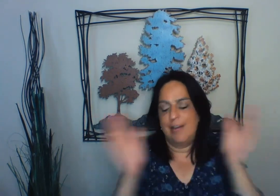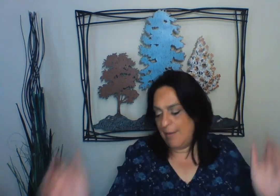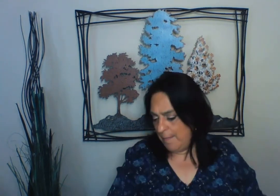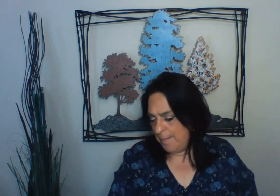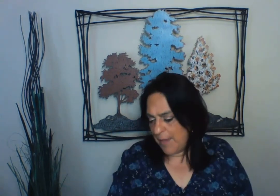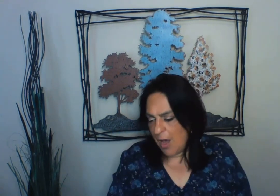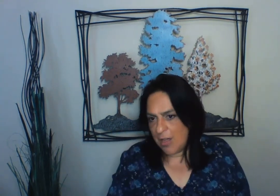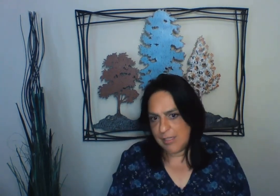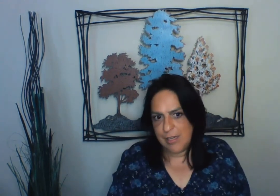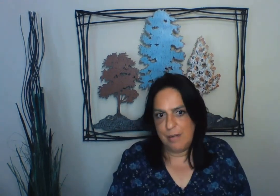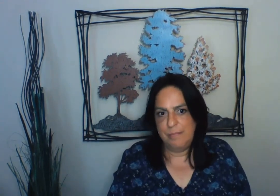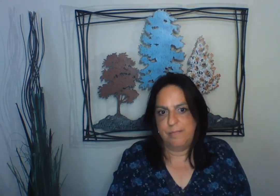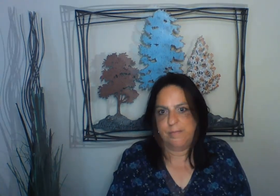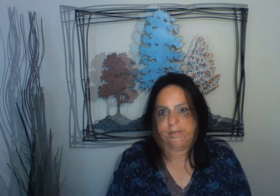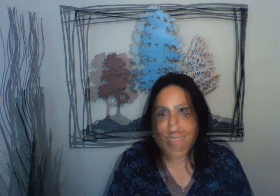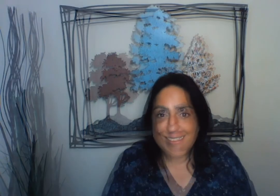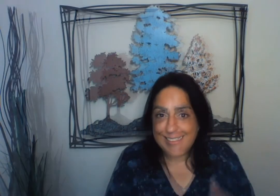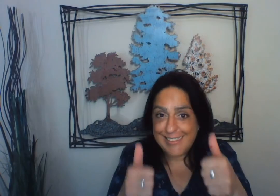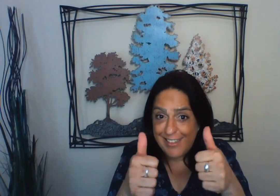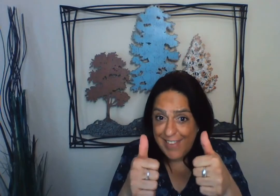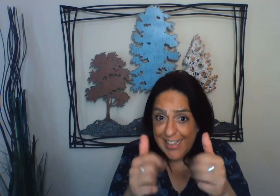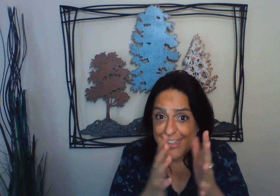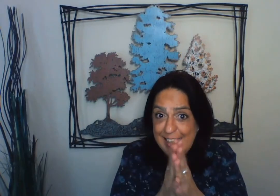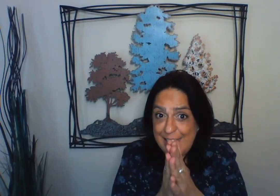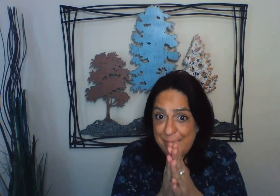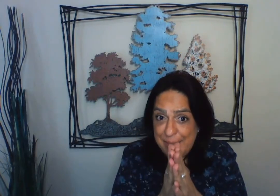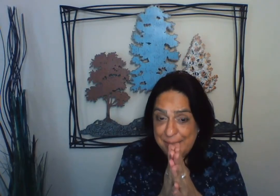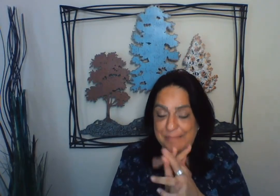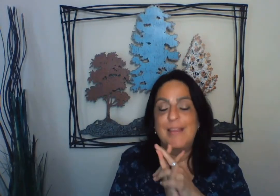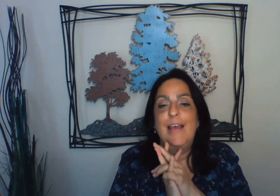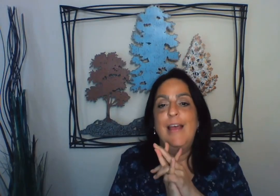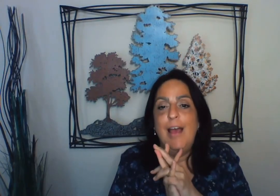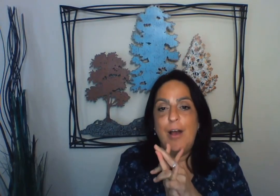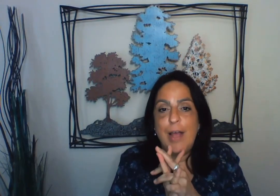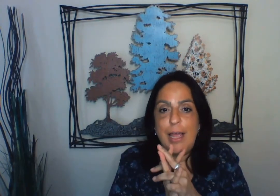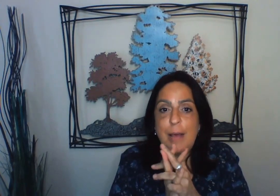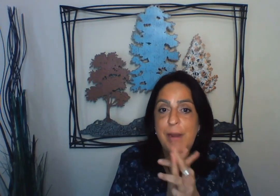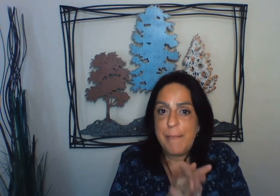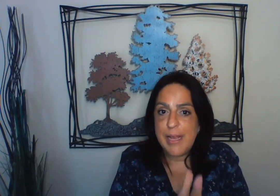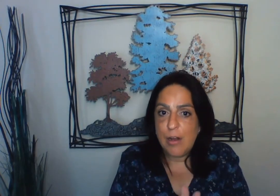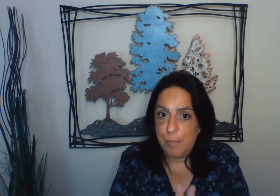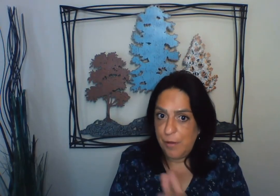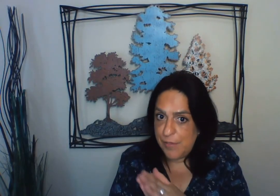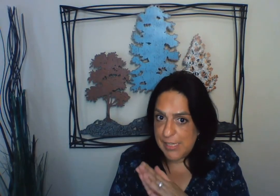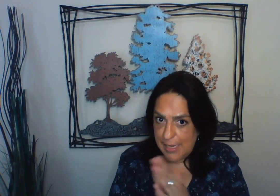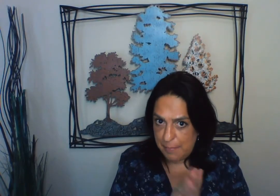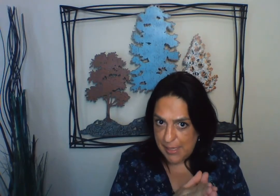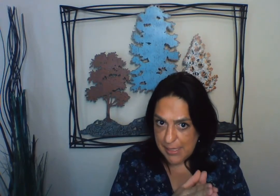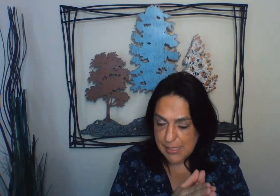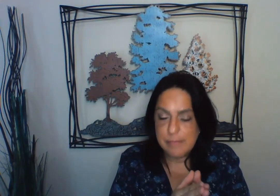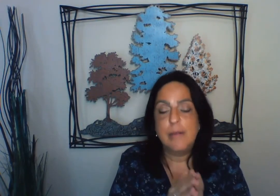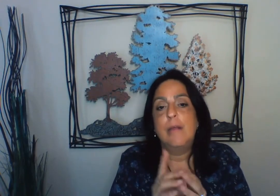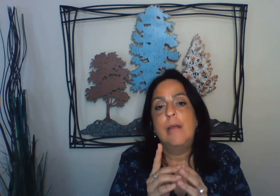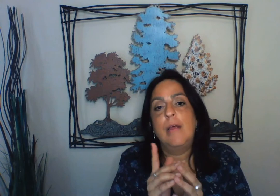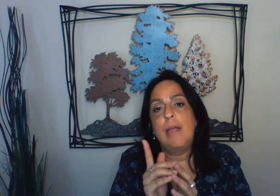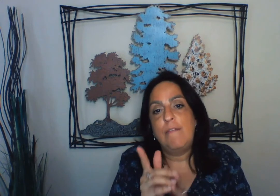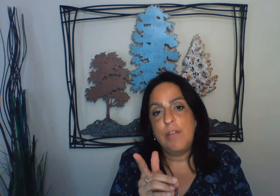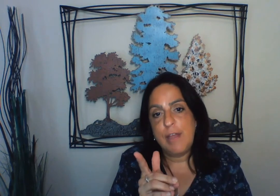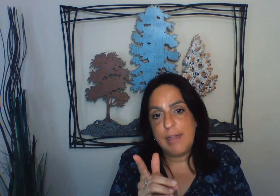good. Awesome. Trivia time. Okay, I'm going to make a couple of statements. If you think